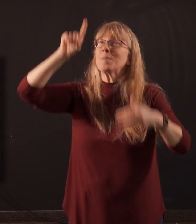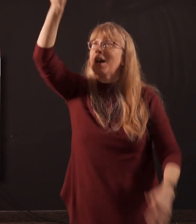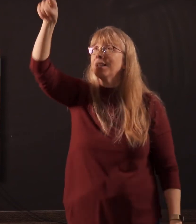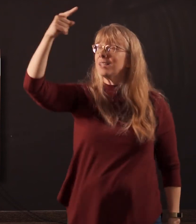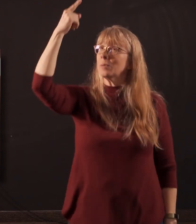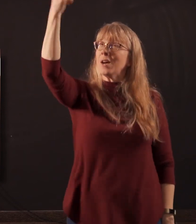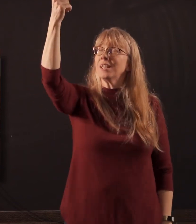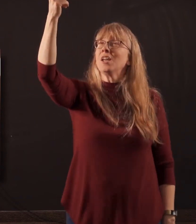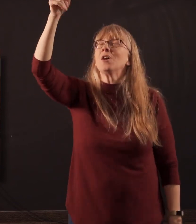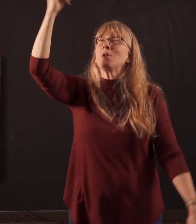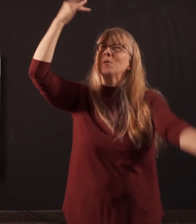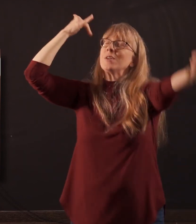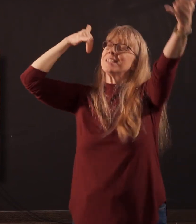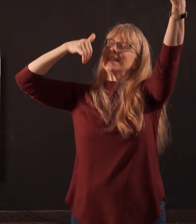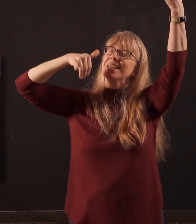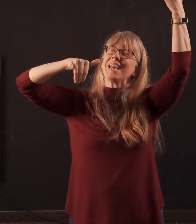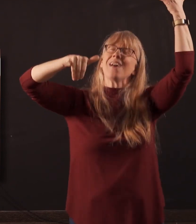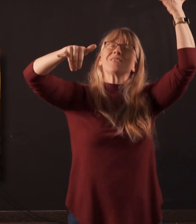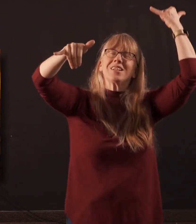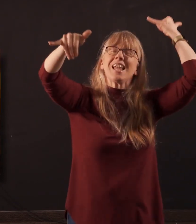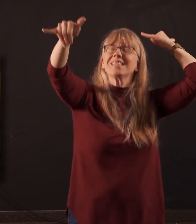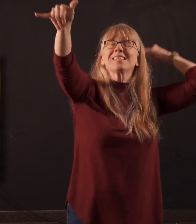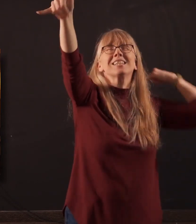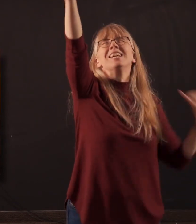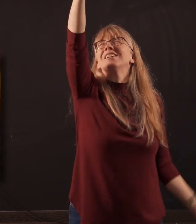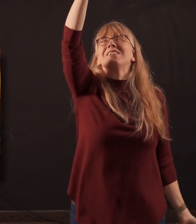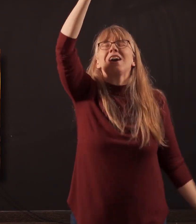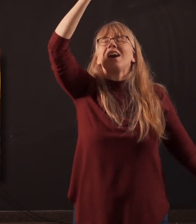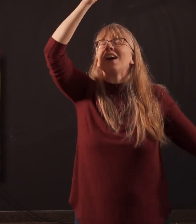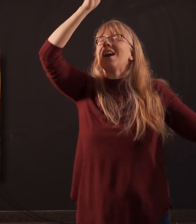on Your love. who is the everlasting God.